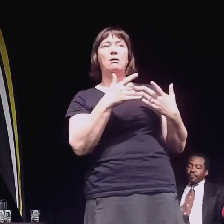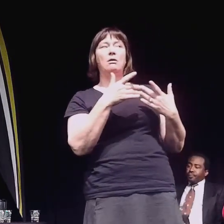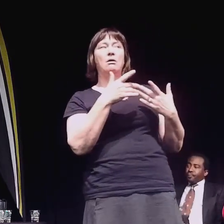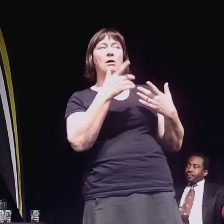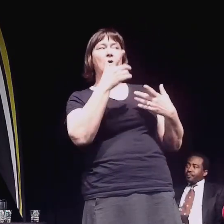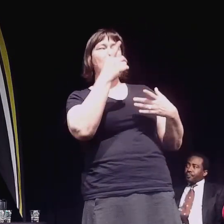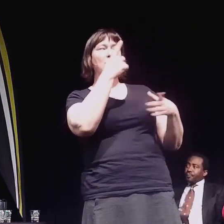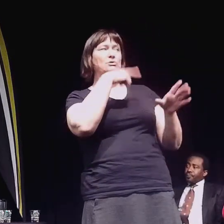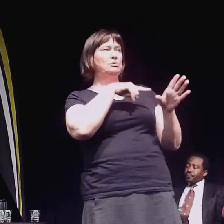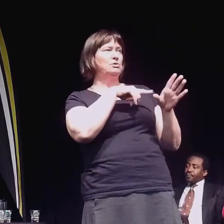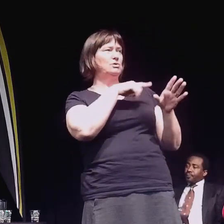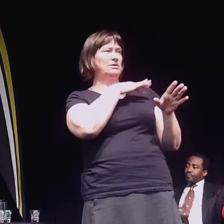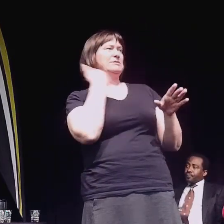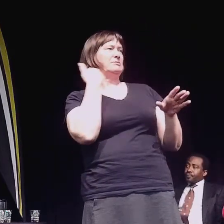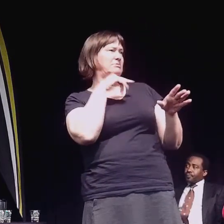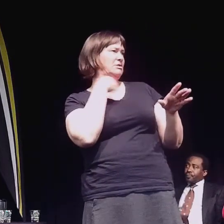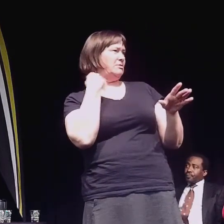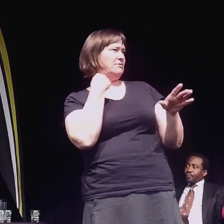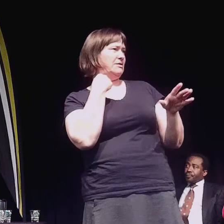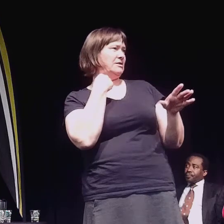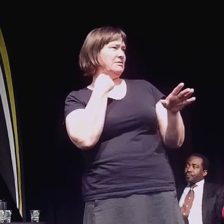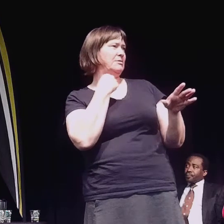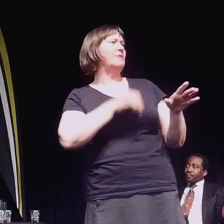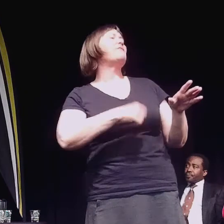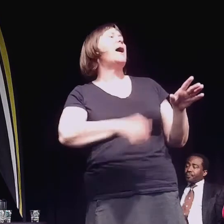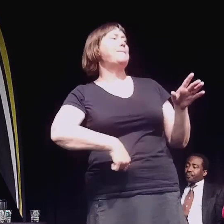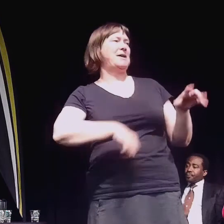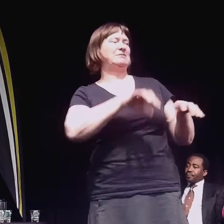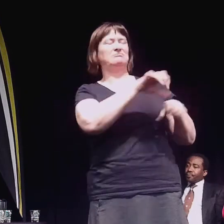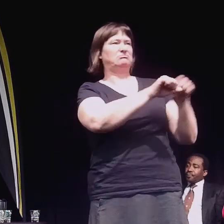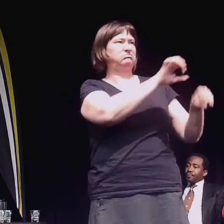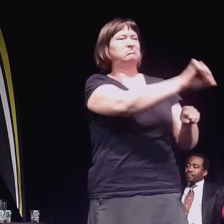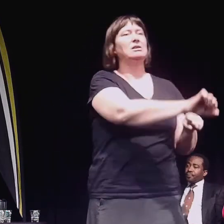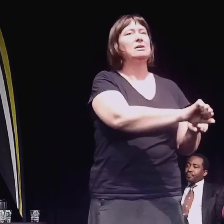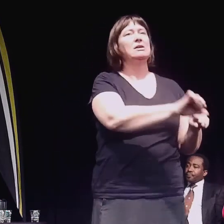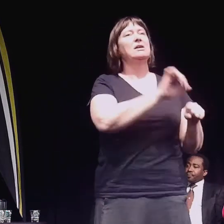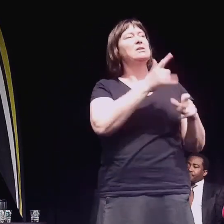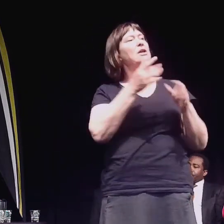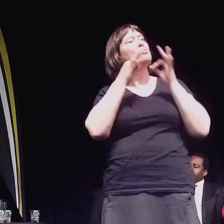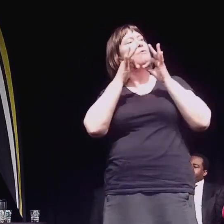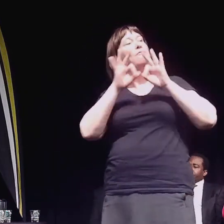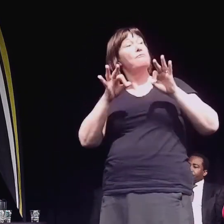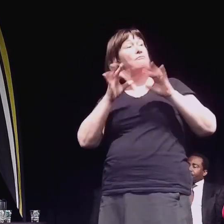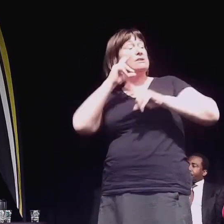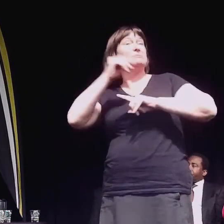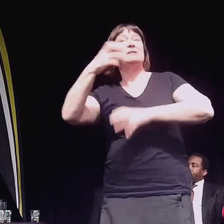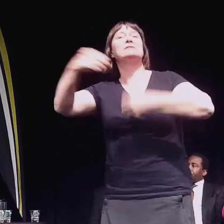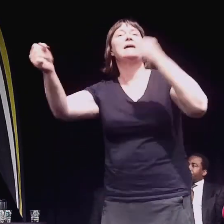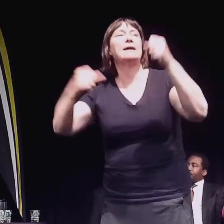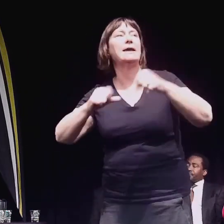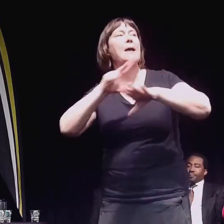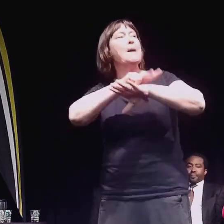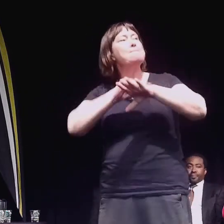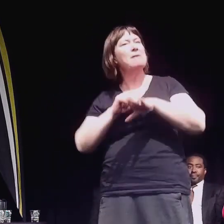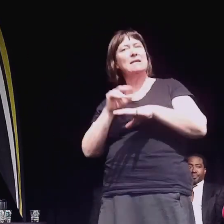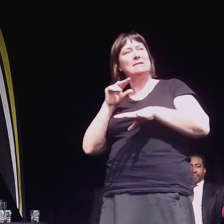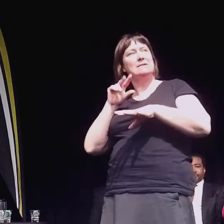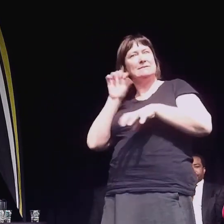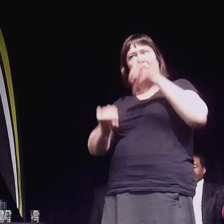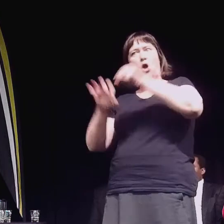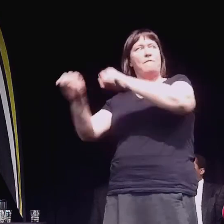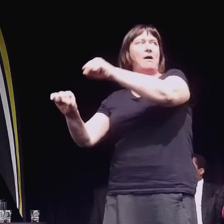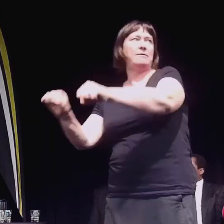And you're finding your human rights are diminishing. Your freedom of speech has been taken away. The police state sort of takes over.